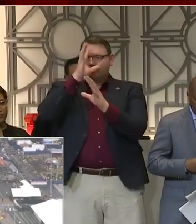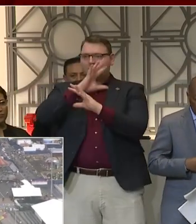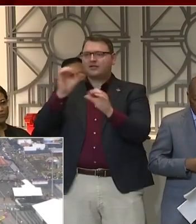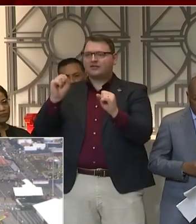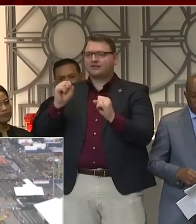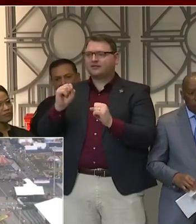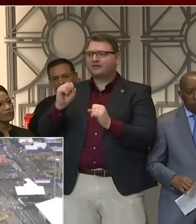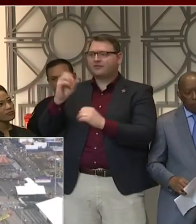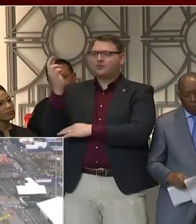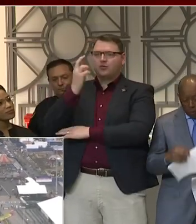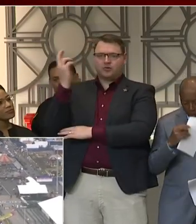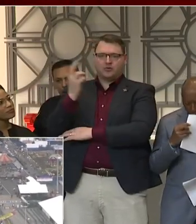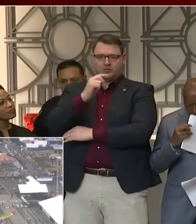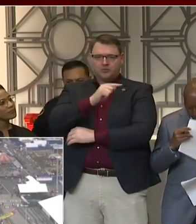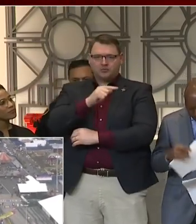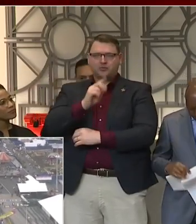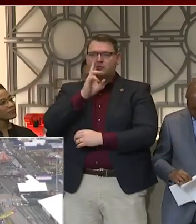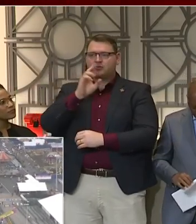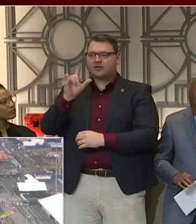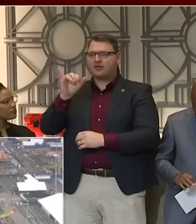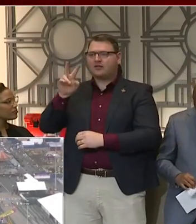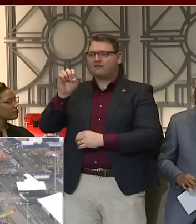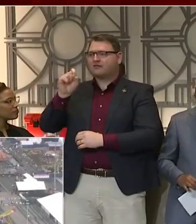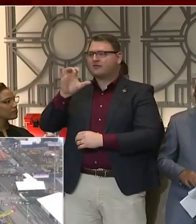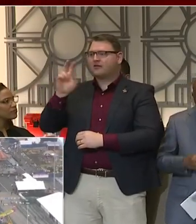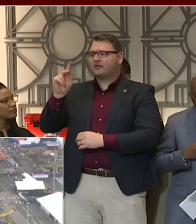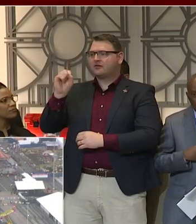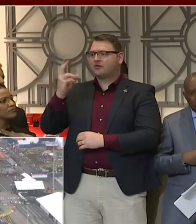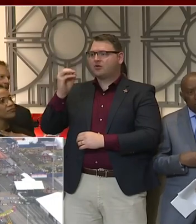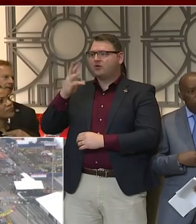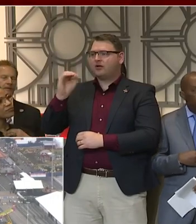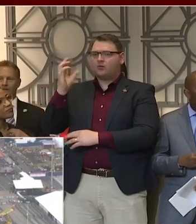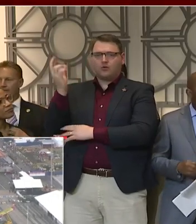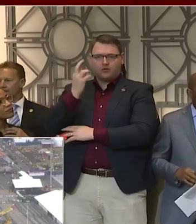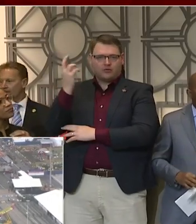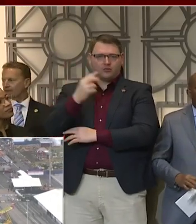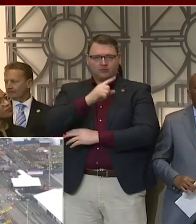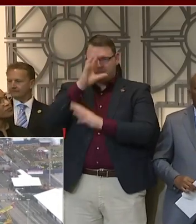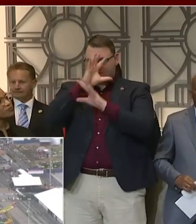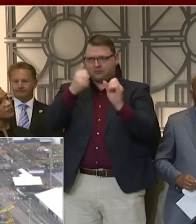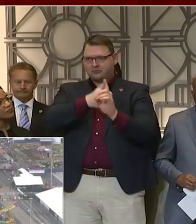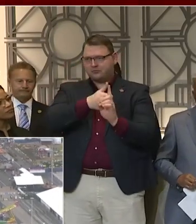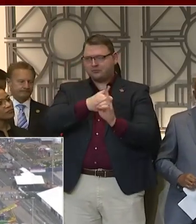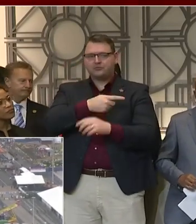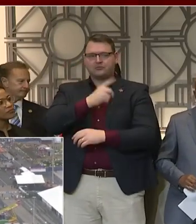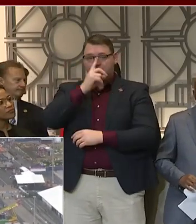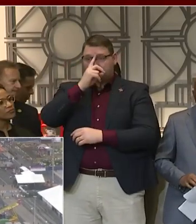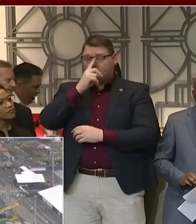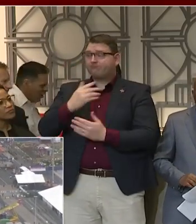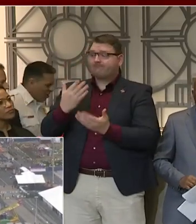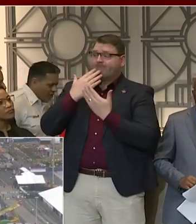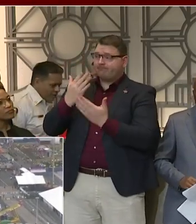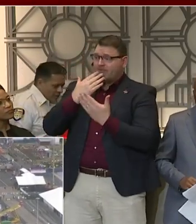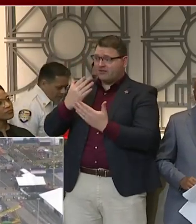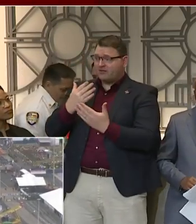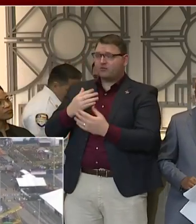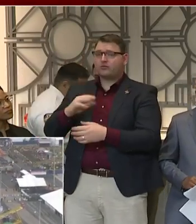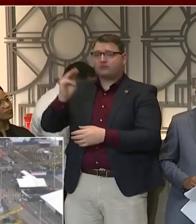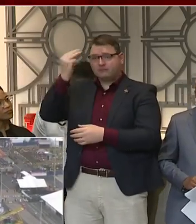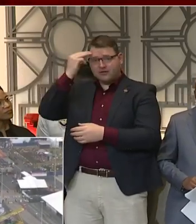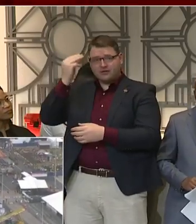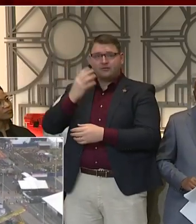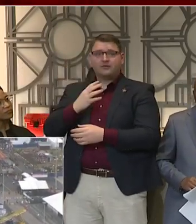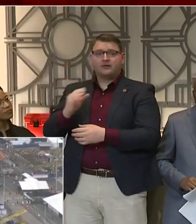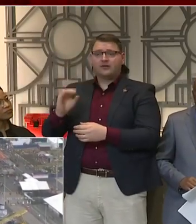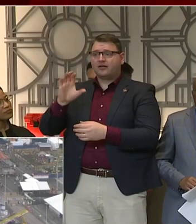Thank you, Mr. Mayor. First and foremost, I want to thank the city and the county for their professionalism over the past